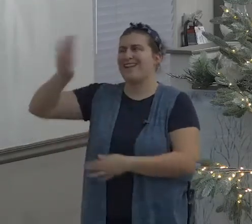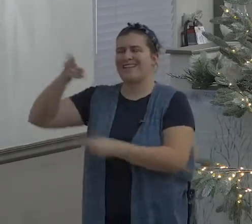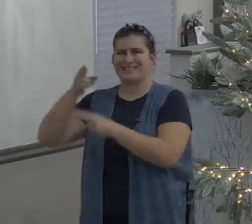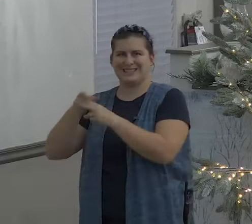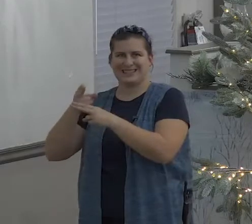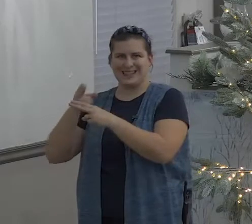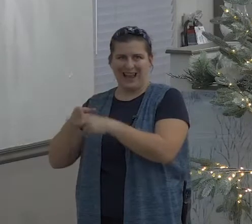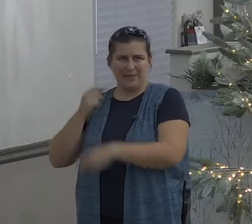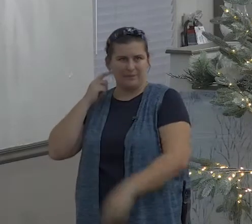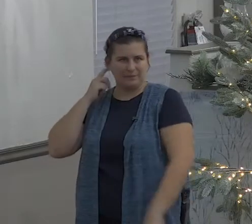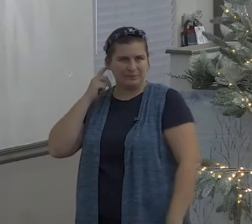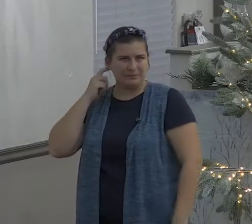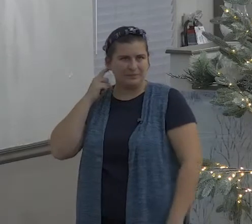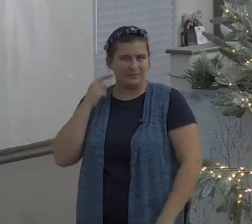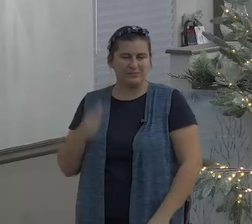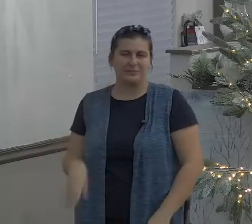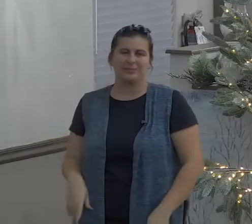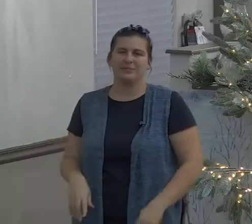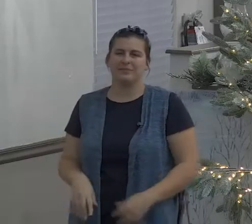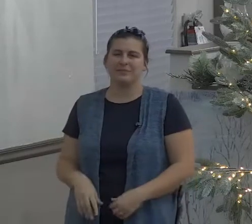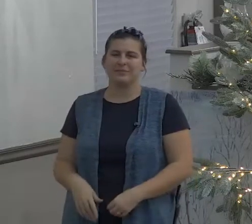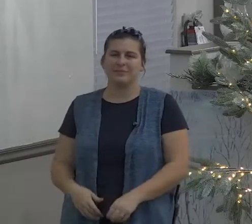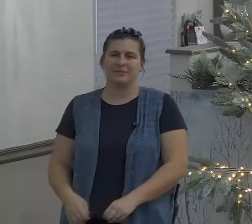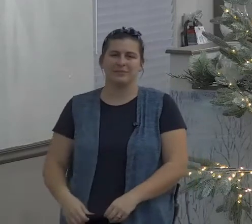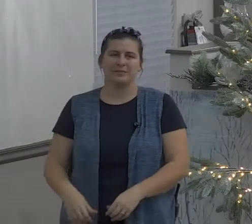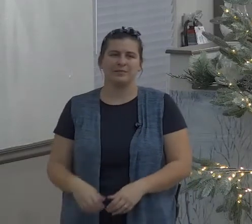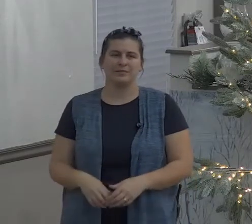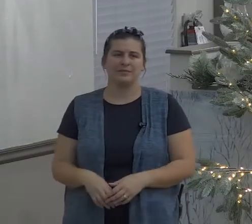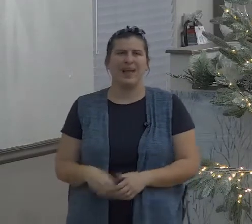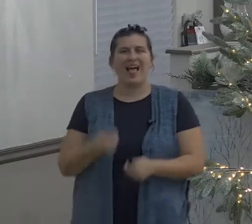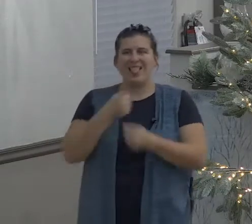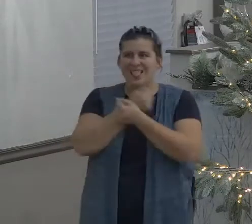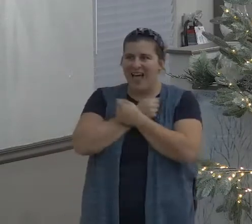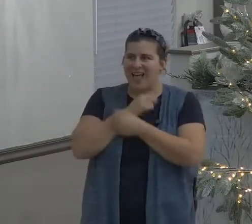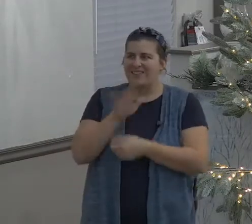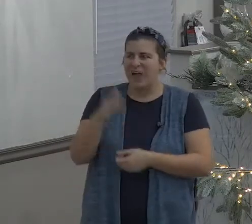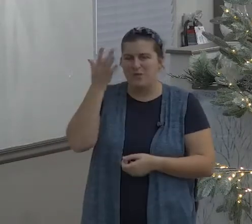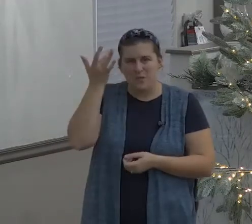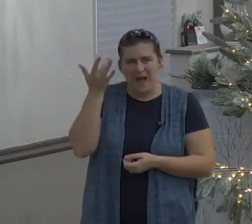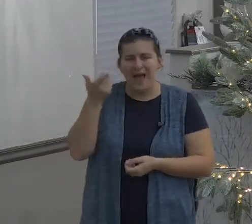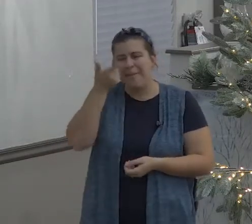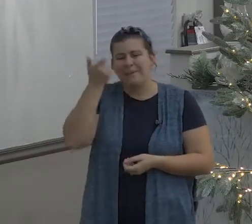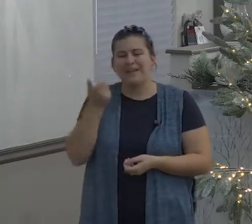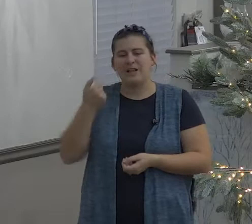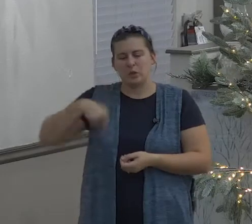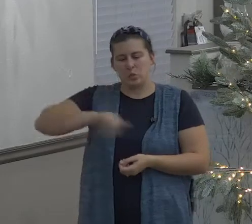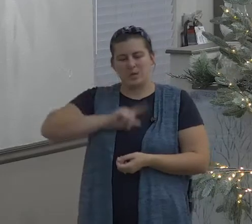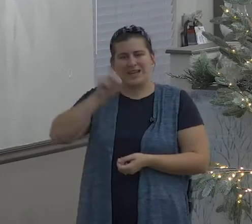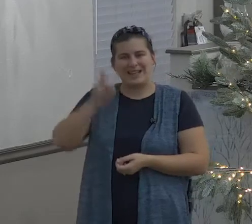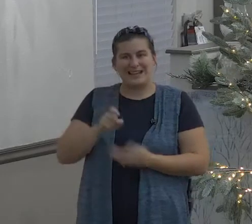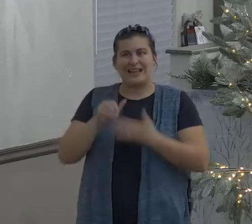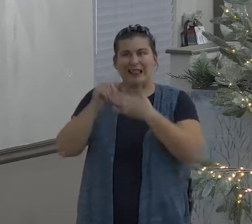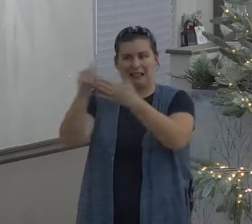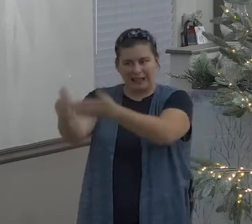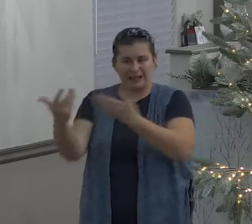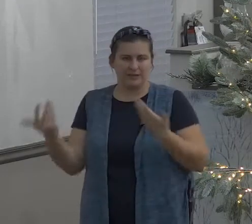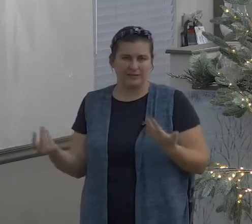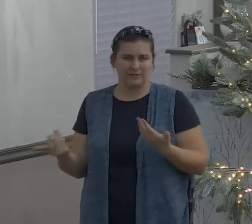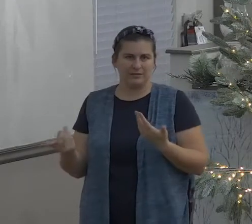right there and then notice he leadeth me in the paths of righteousness for his name's sake